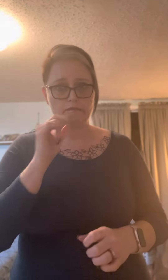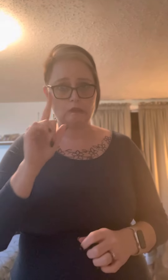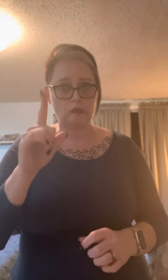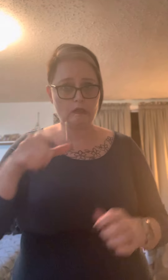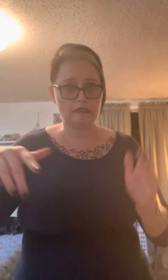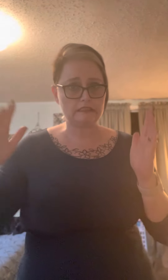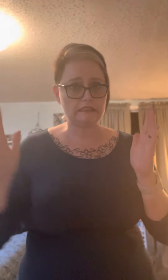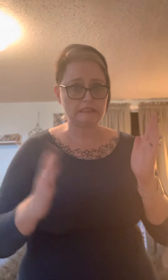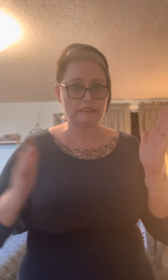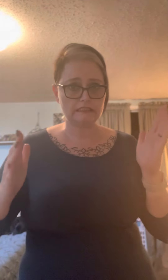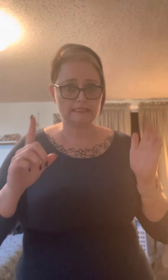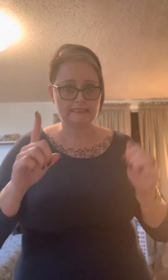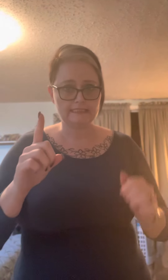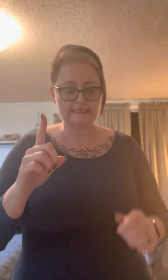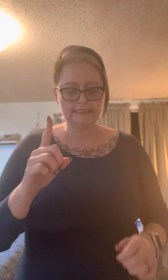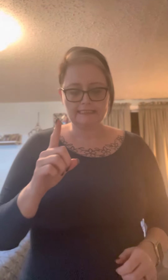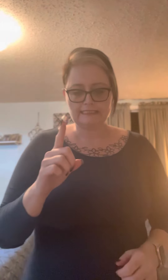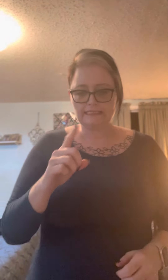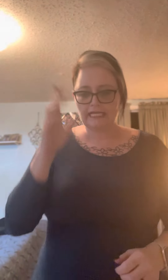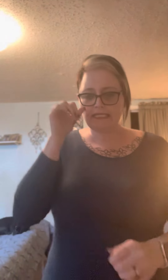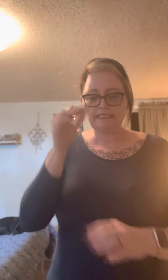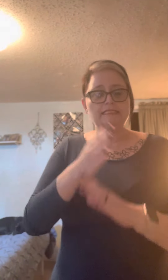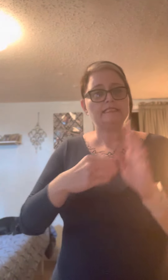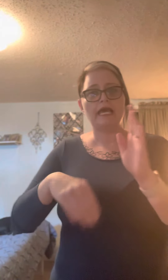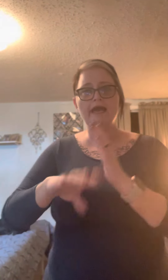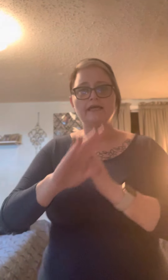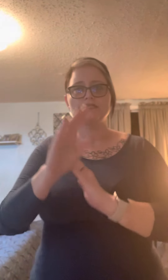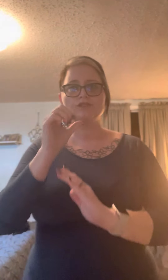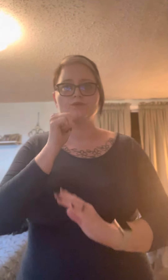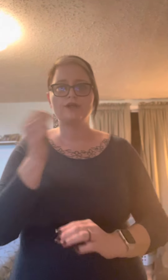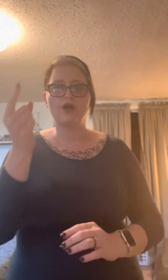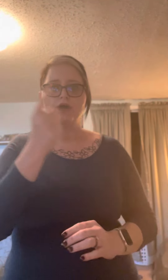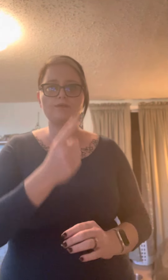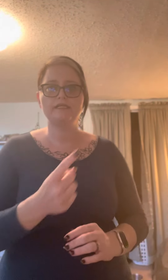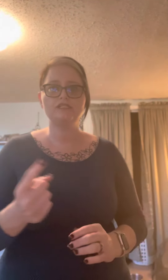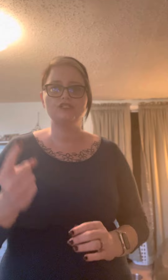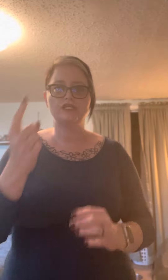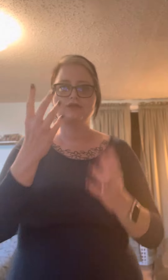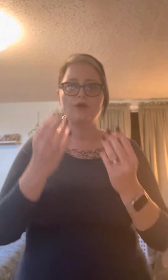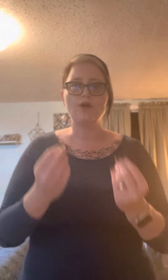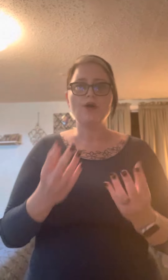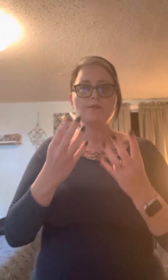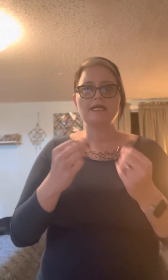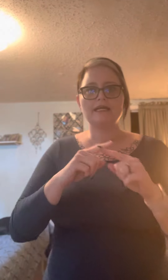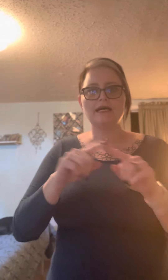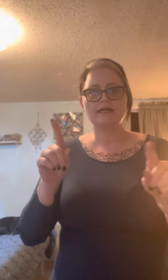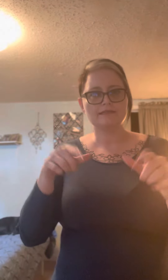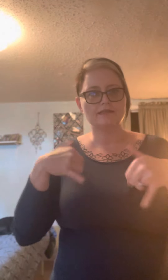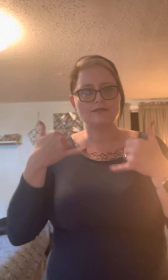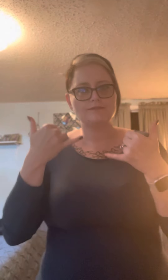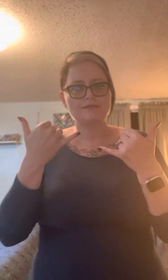wrong Daddy's hands were always gentle But I couldn't